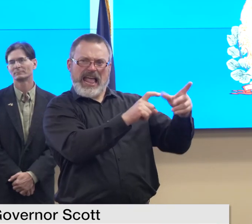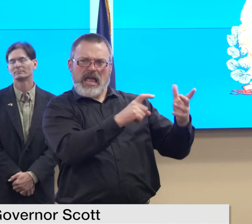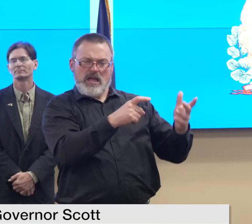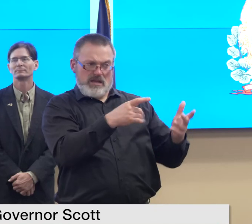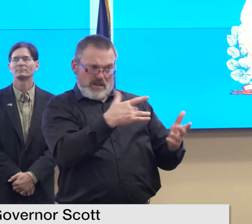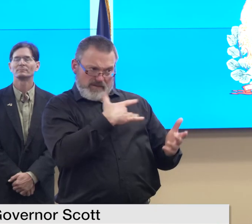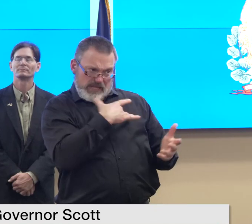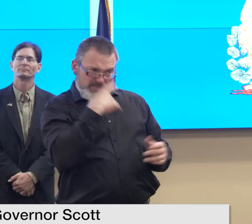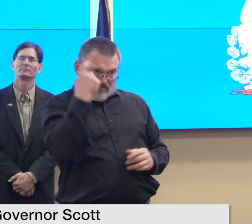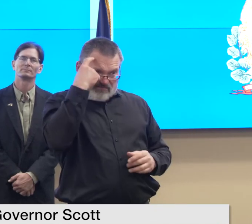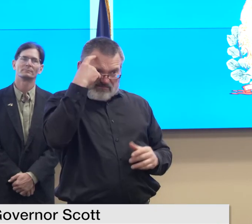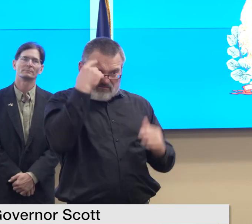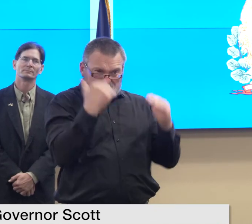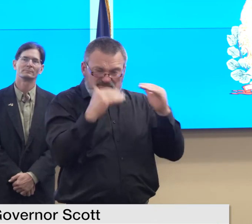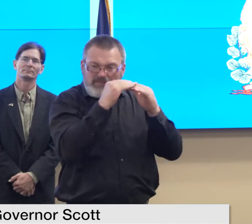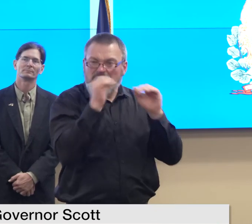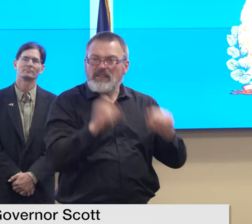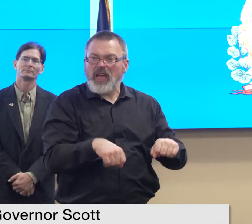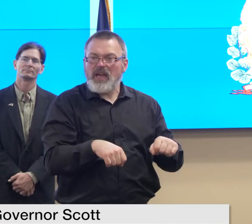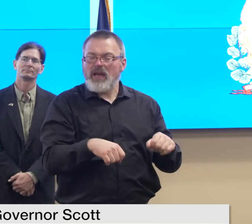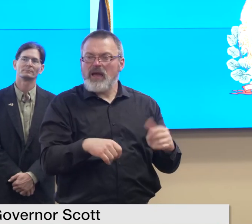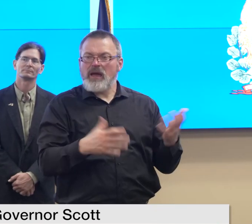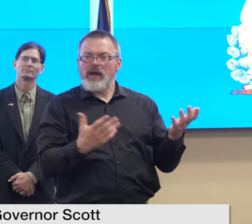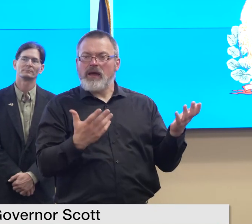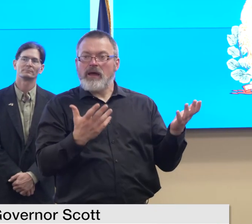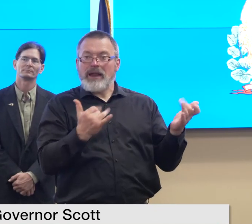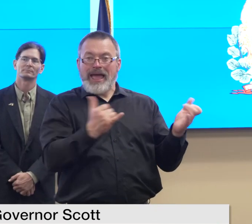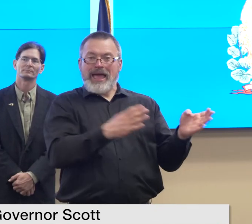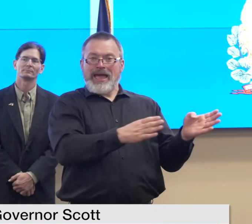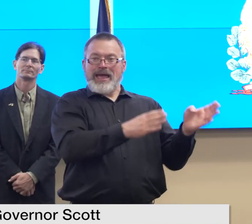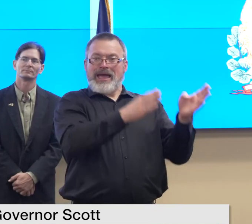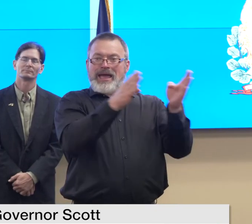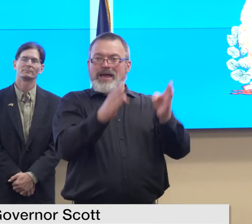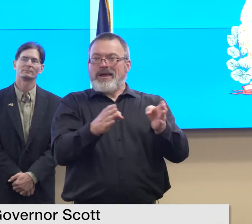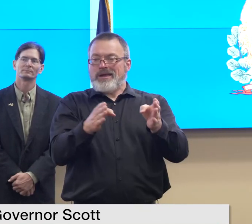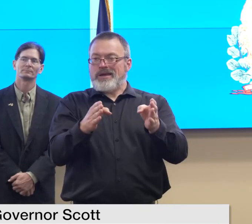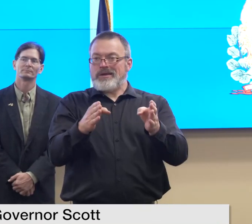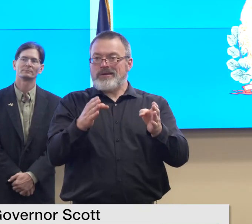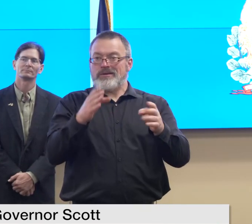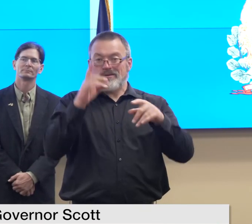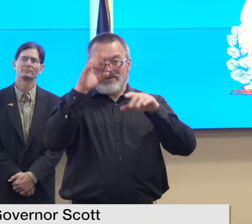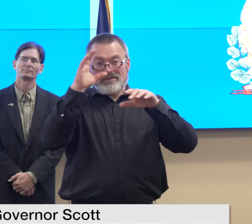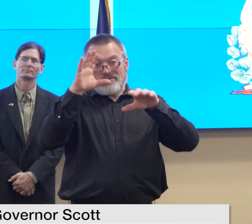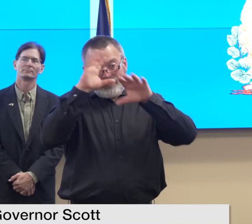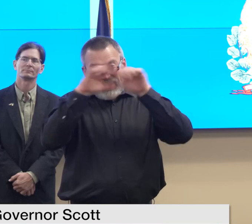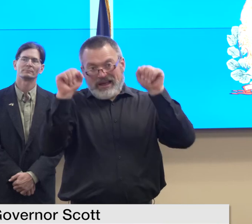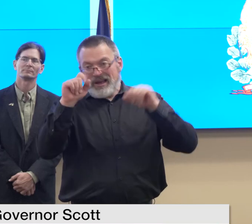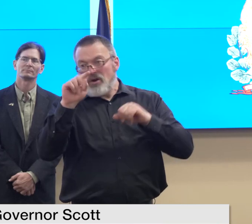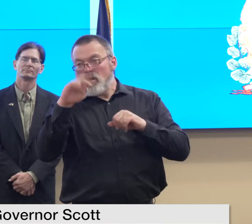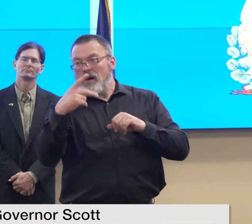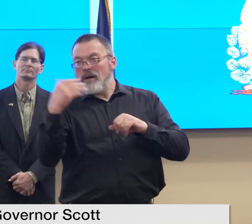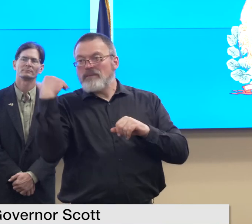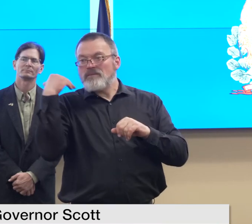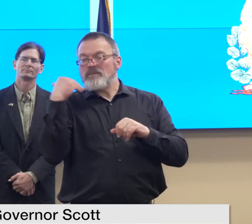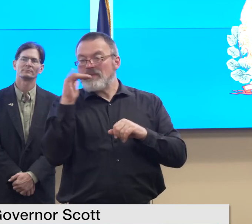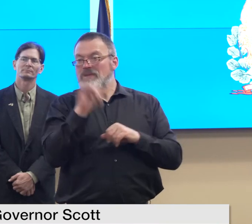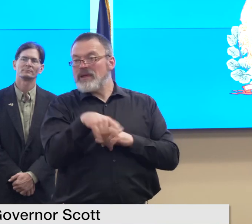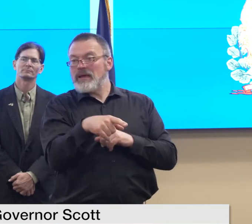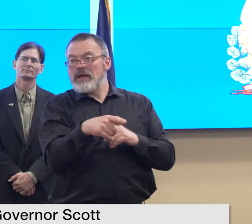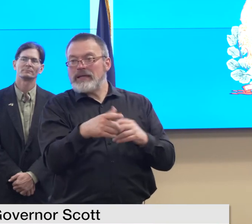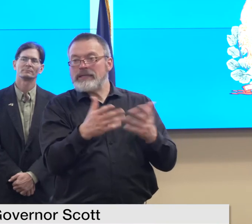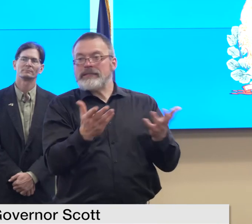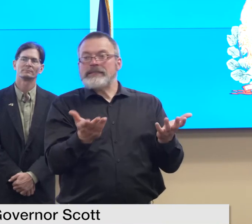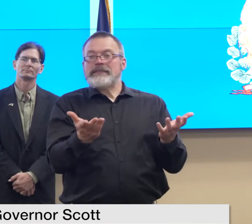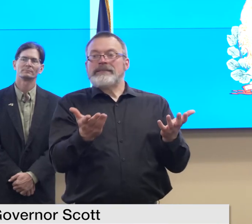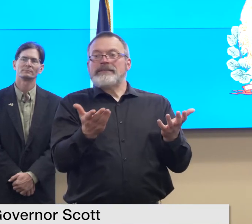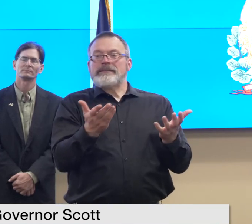and uh and we have a surging uh candidate a former president running so it's a certainly an interesting